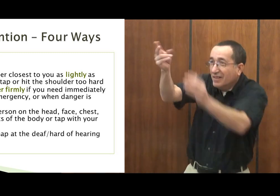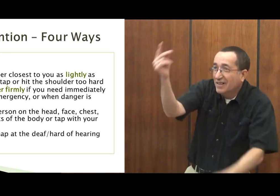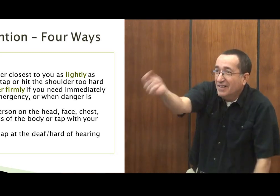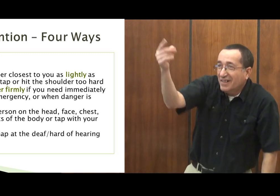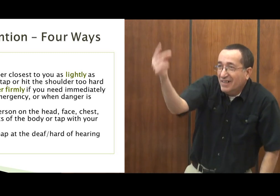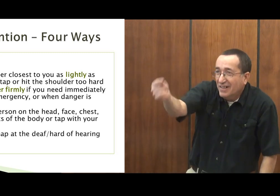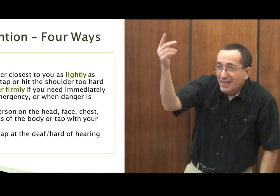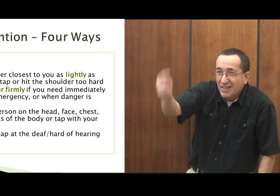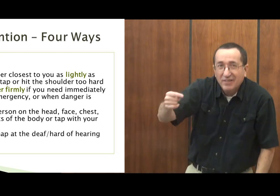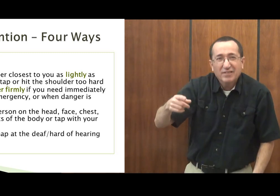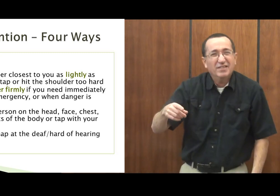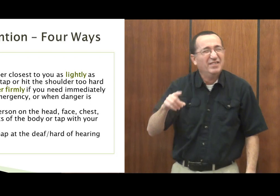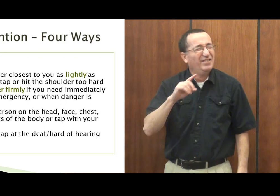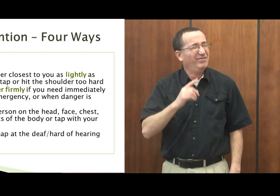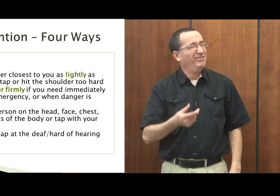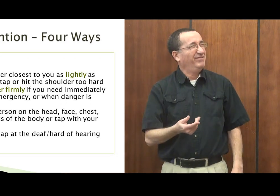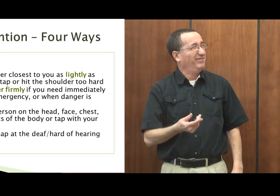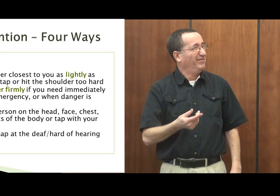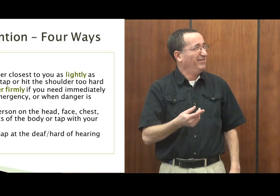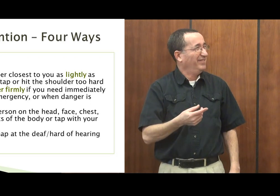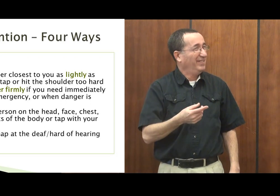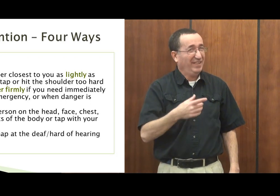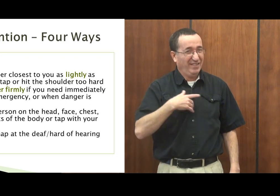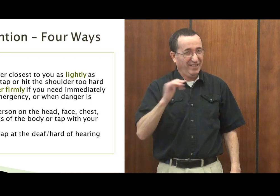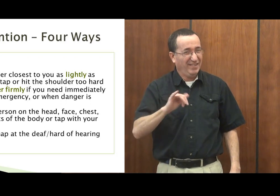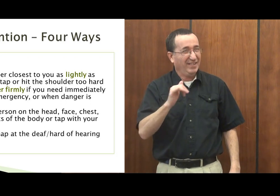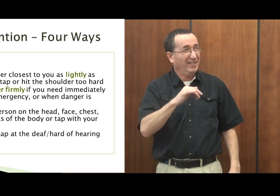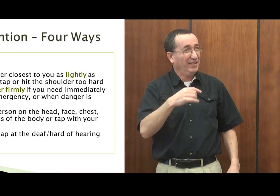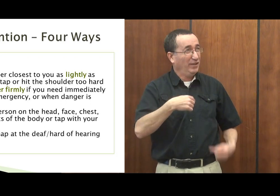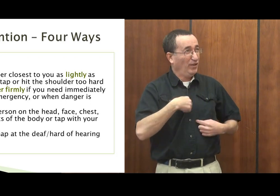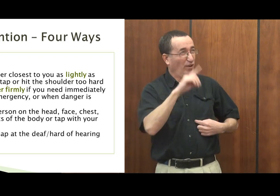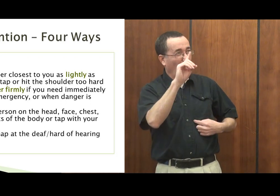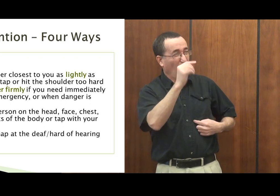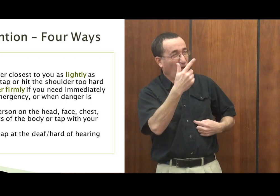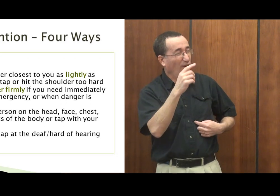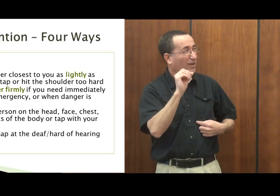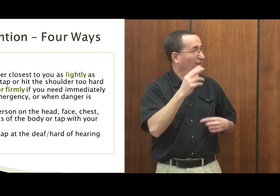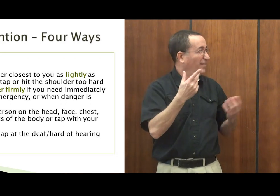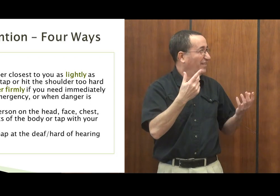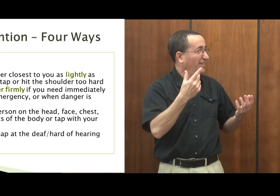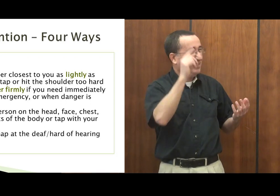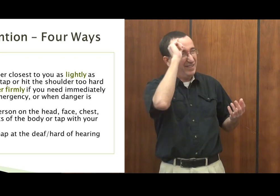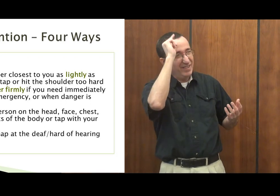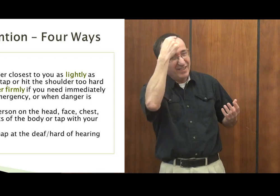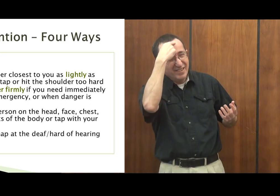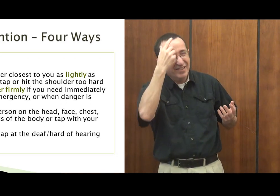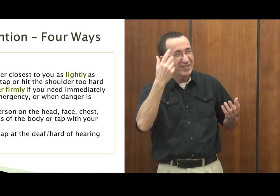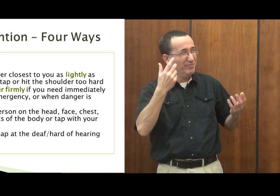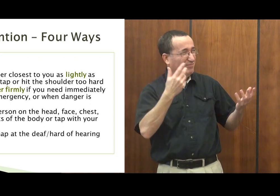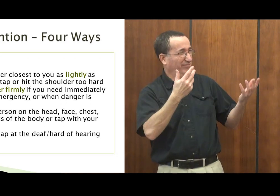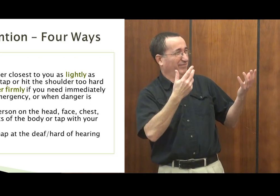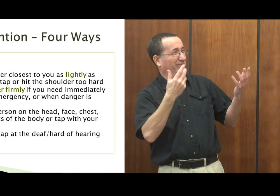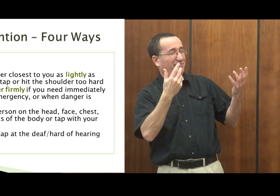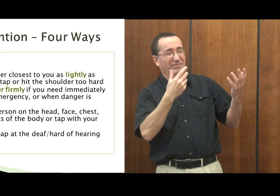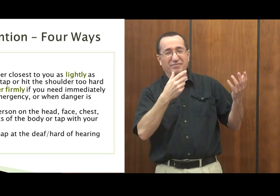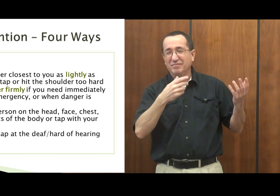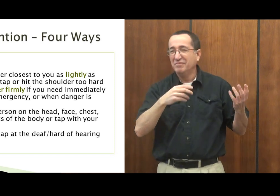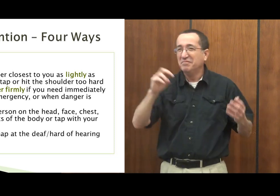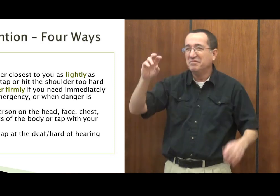Clapping or snapping to a deaf person feels like I'm a dog, you know. It's like, why are you trying to get my attention